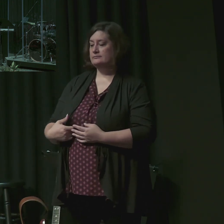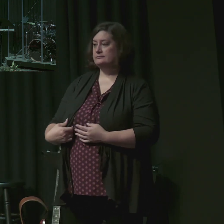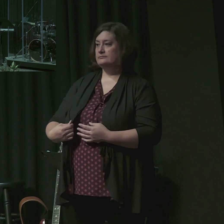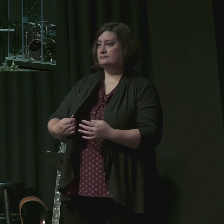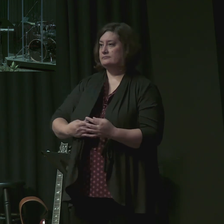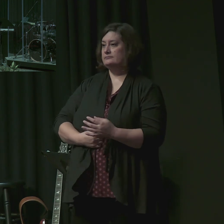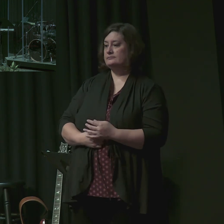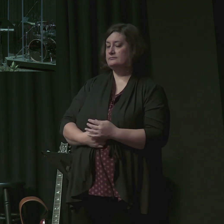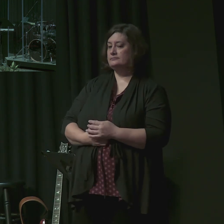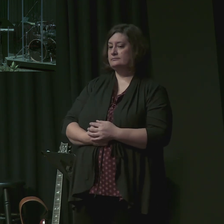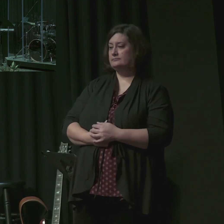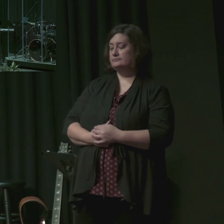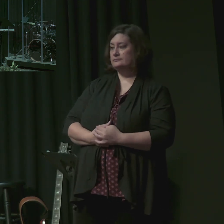at his parousia.